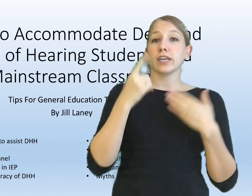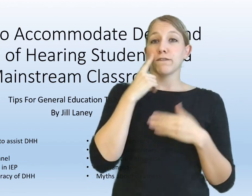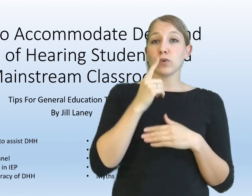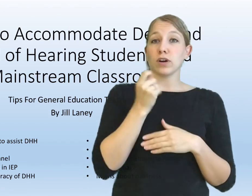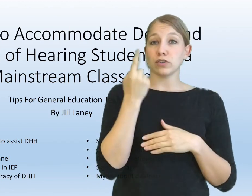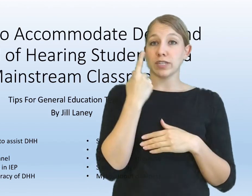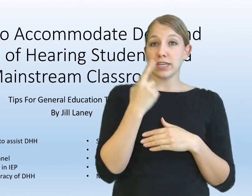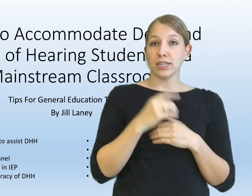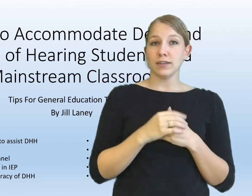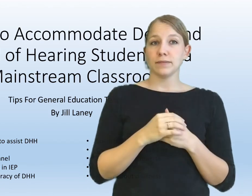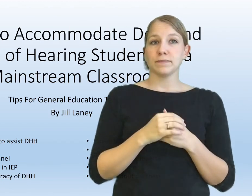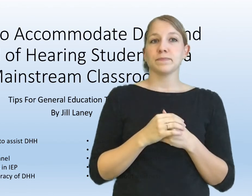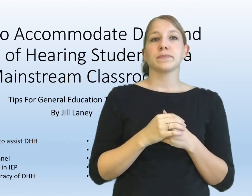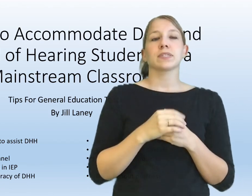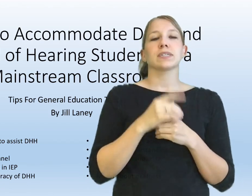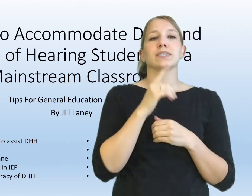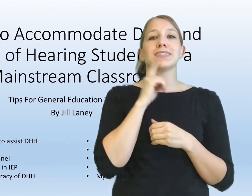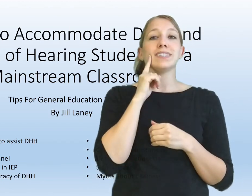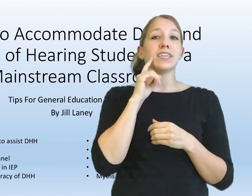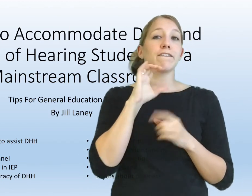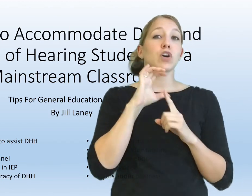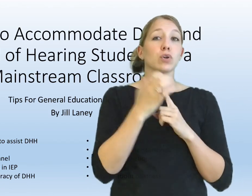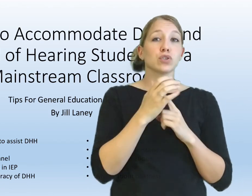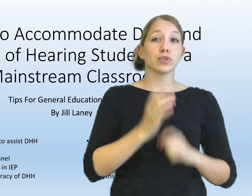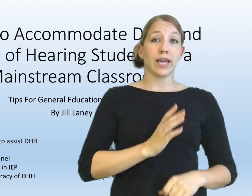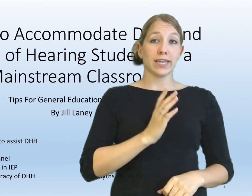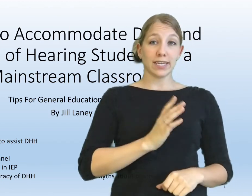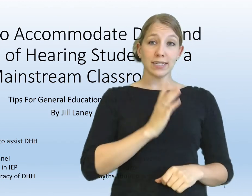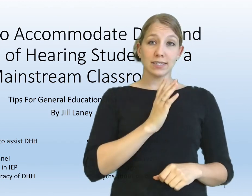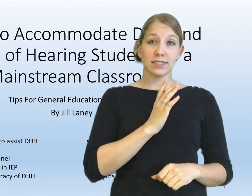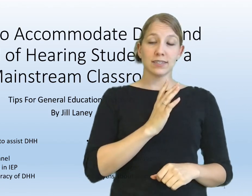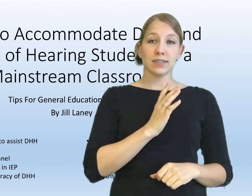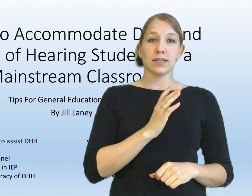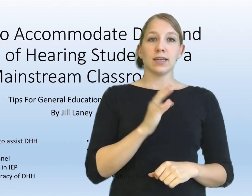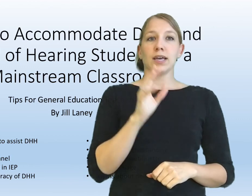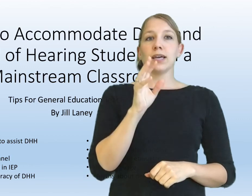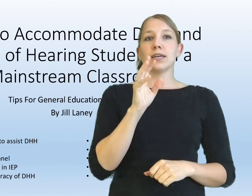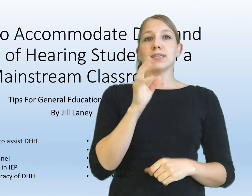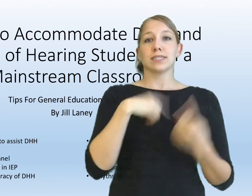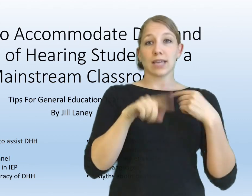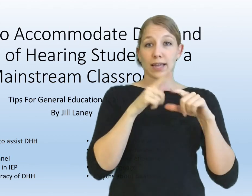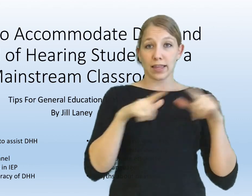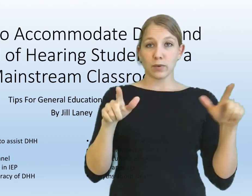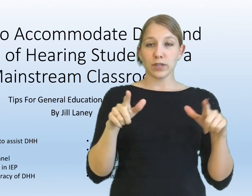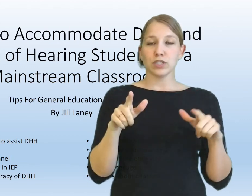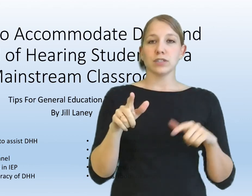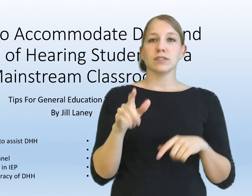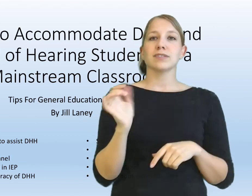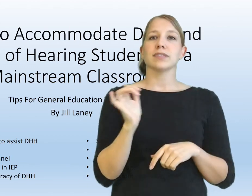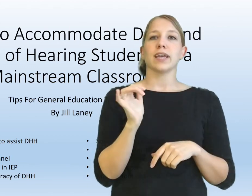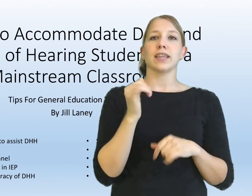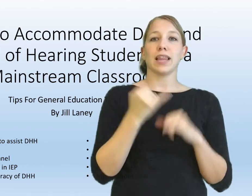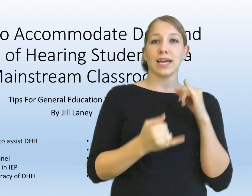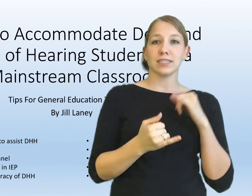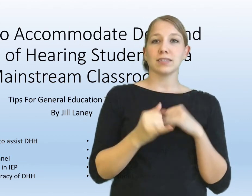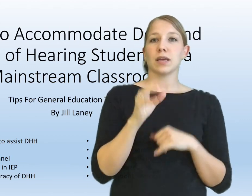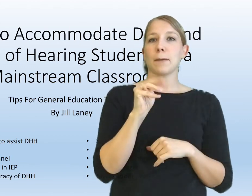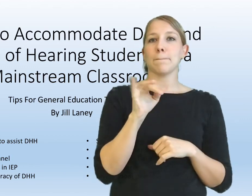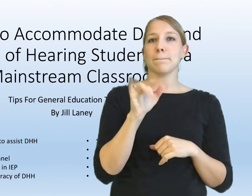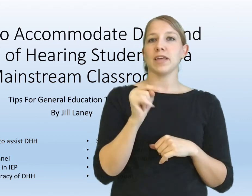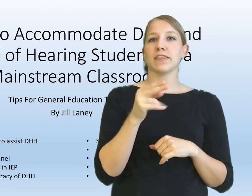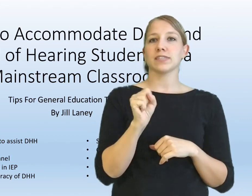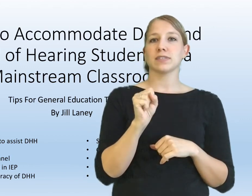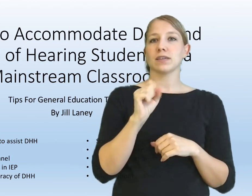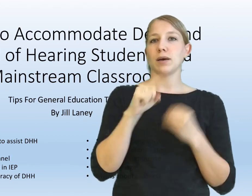checking for understanding, deaf culture etiquette, sign language, and last